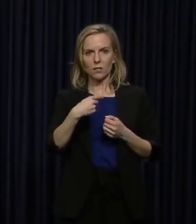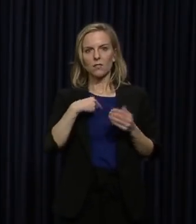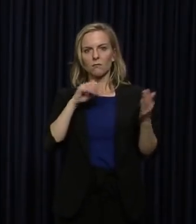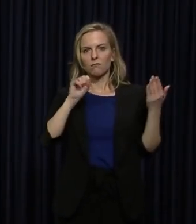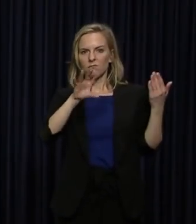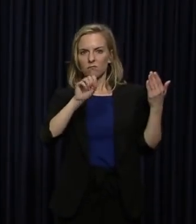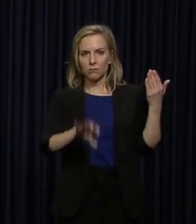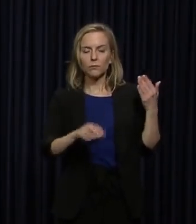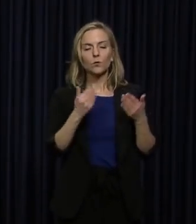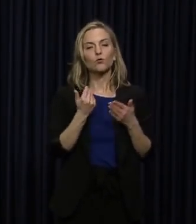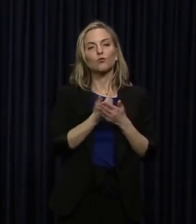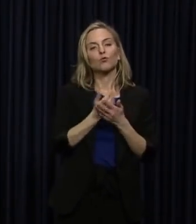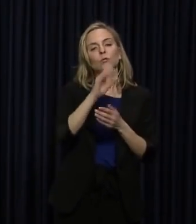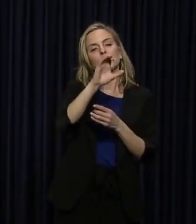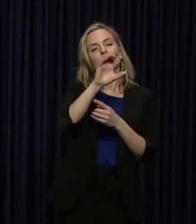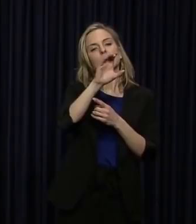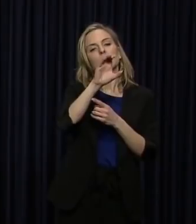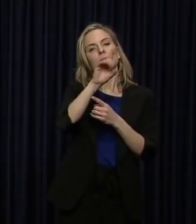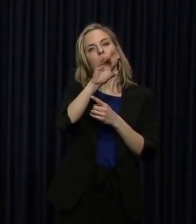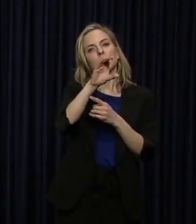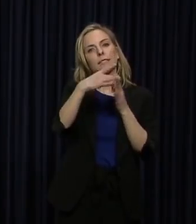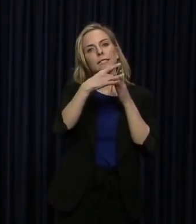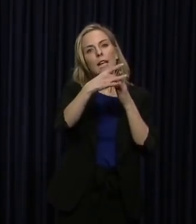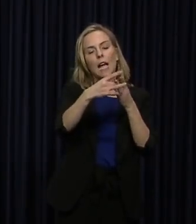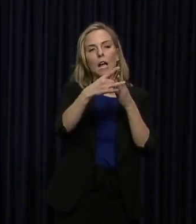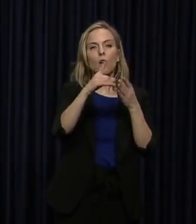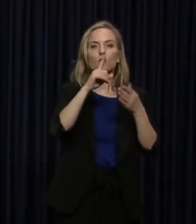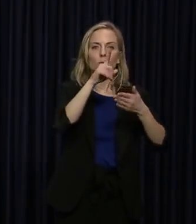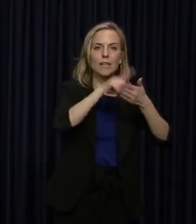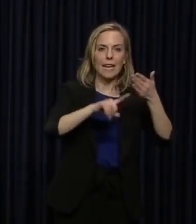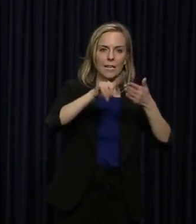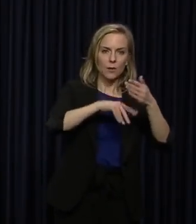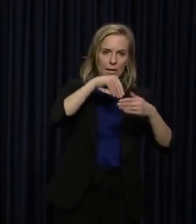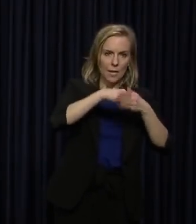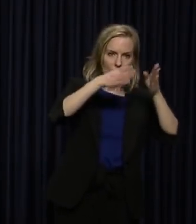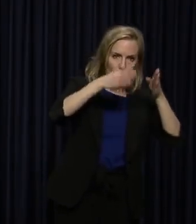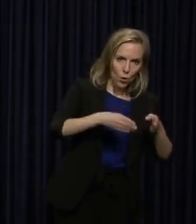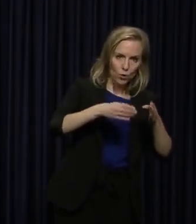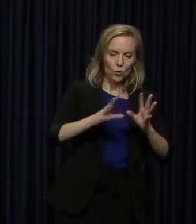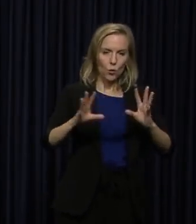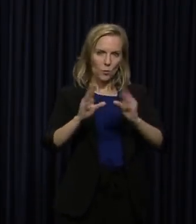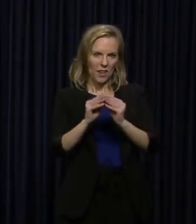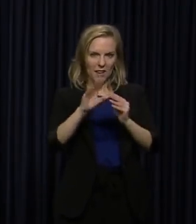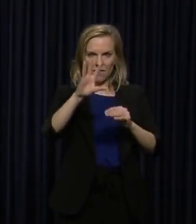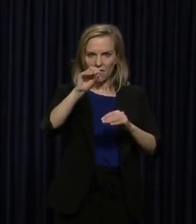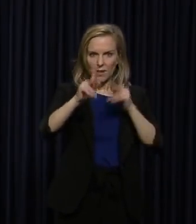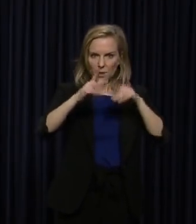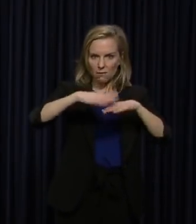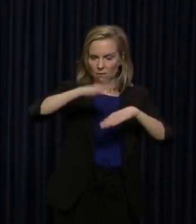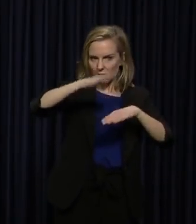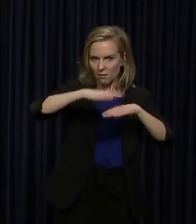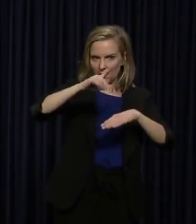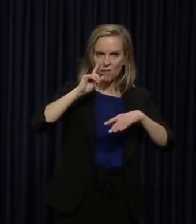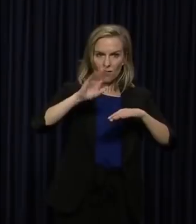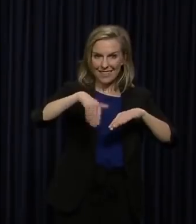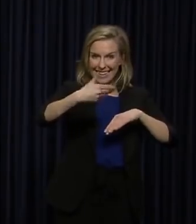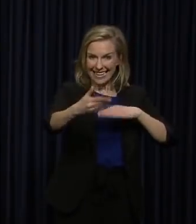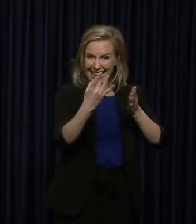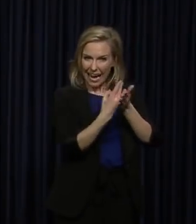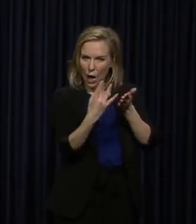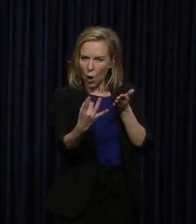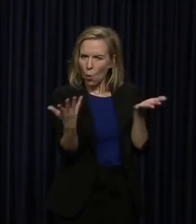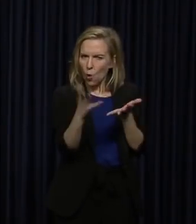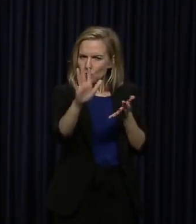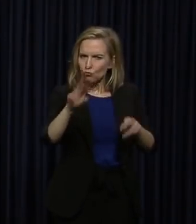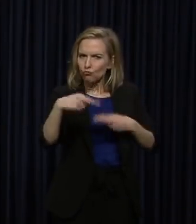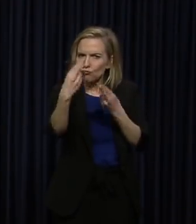With the new CDC guidance to cancel or postpone in-person events that consist of 50 people or more for the next eight weeks,